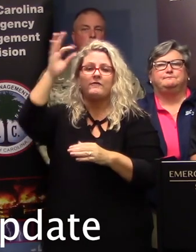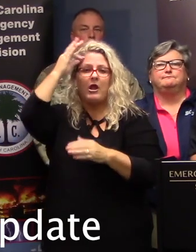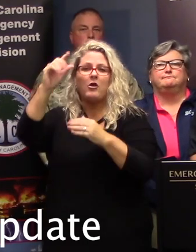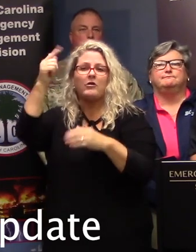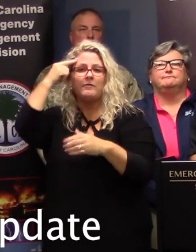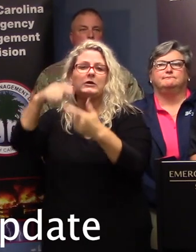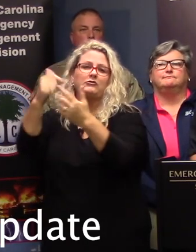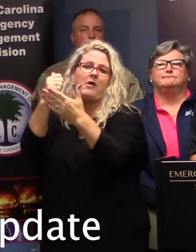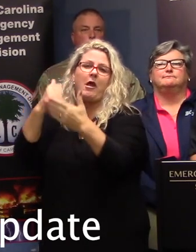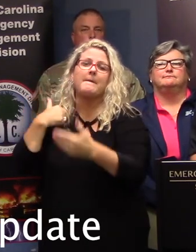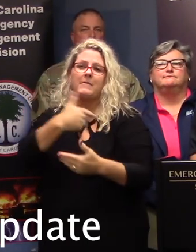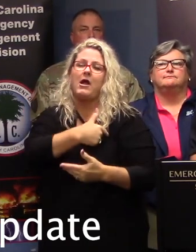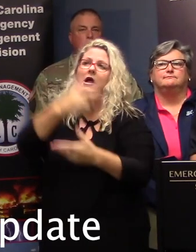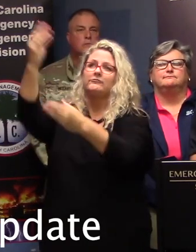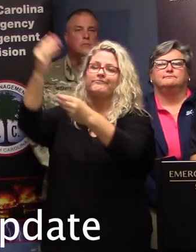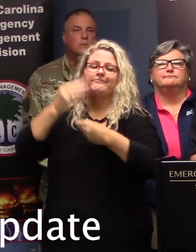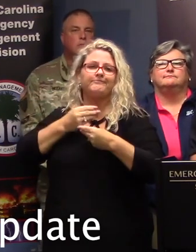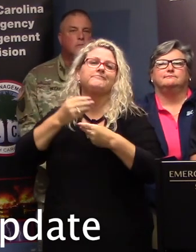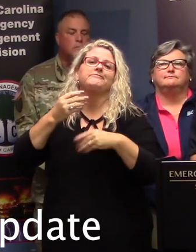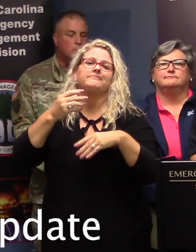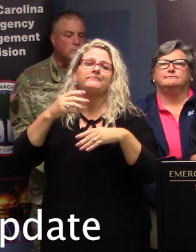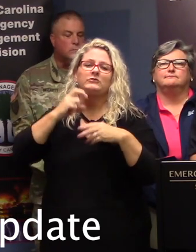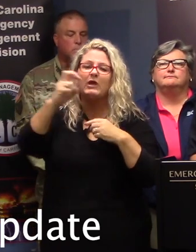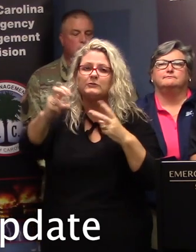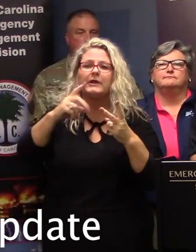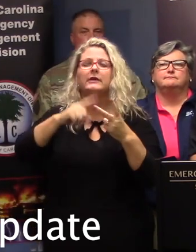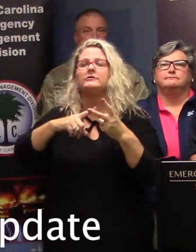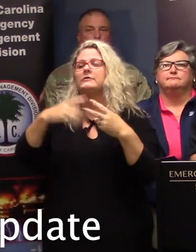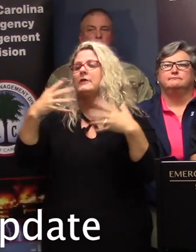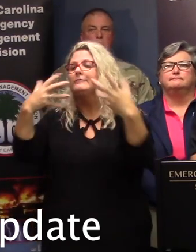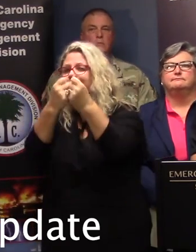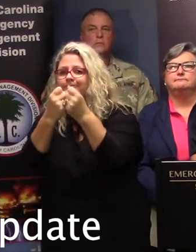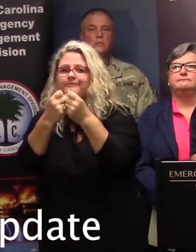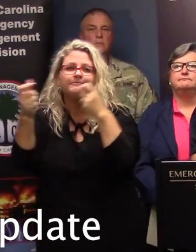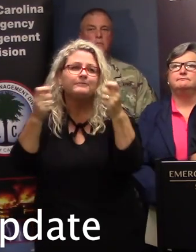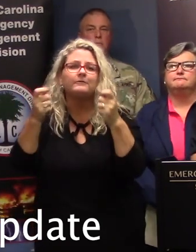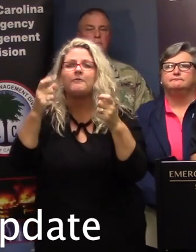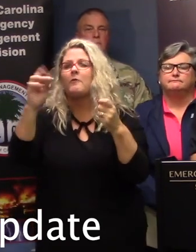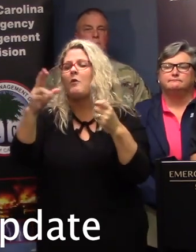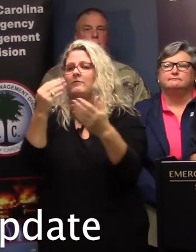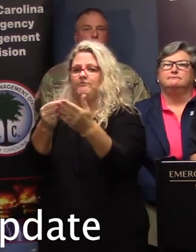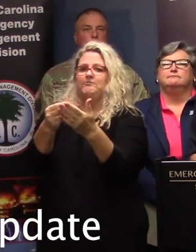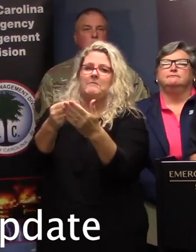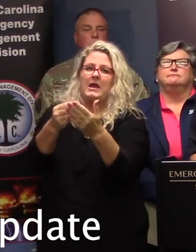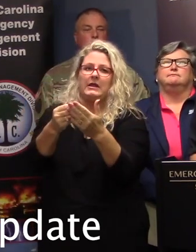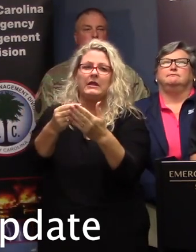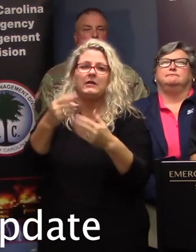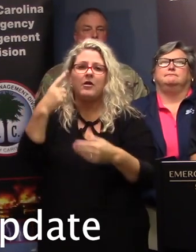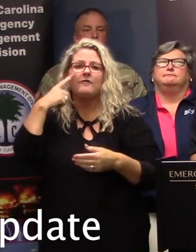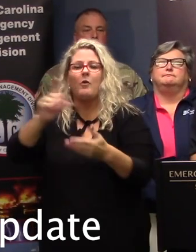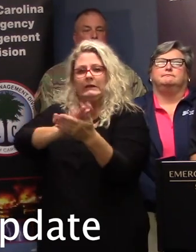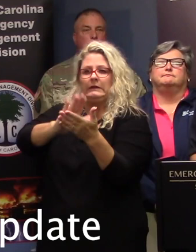under direct federal assistance, anything from transportation to incident management teams, as well as potential financial support for debris